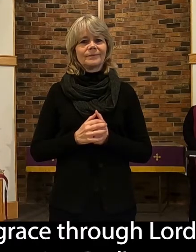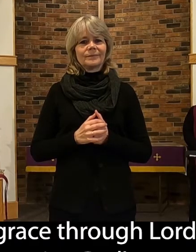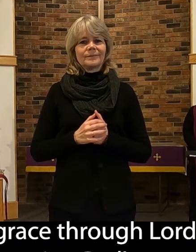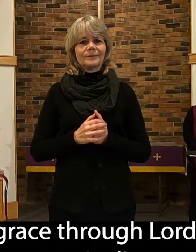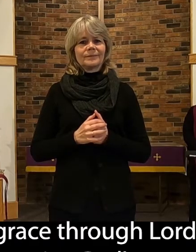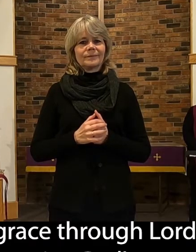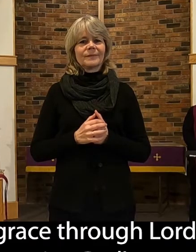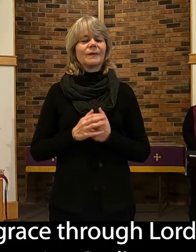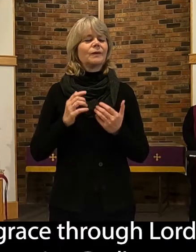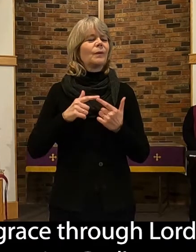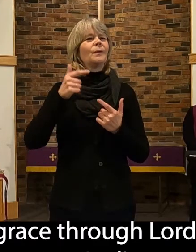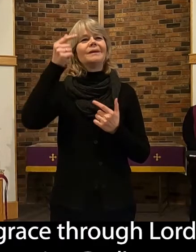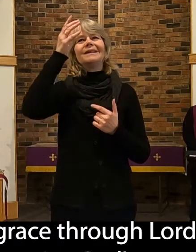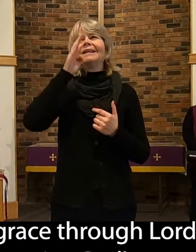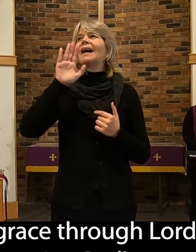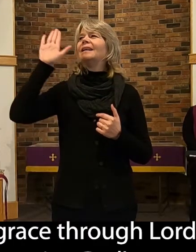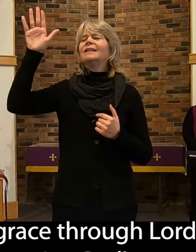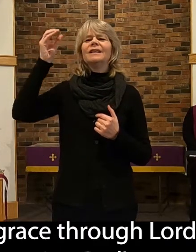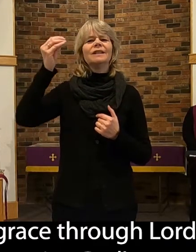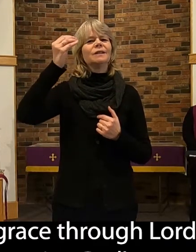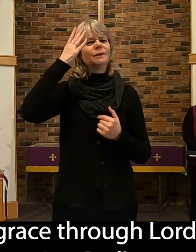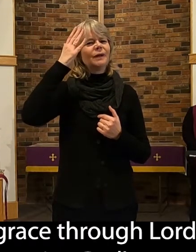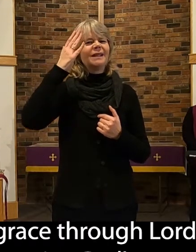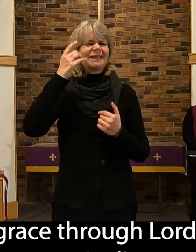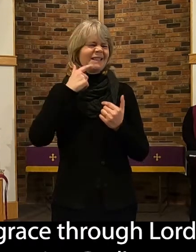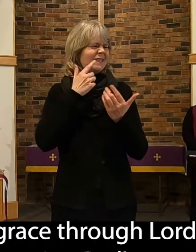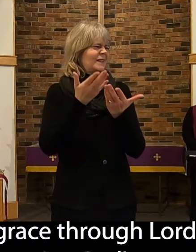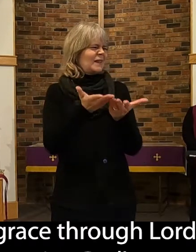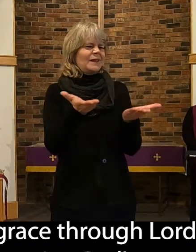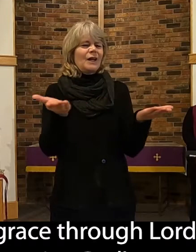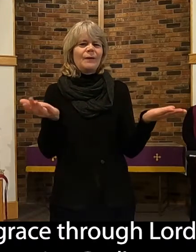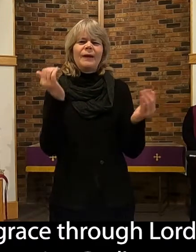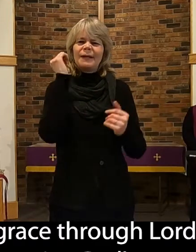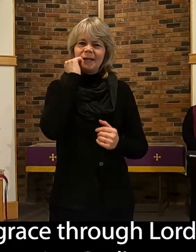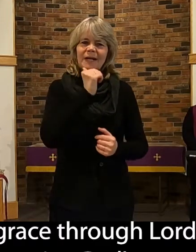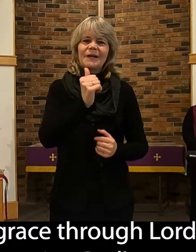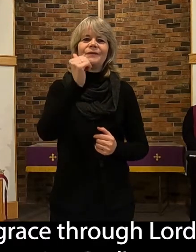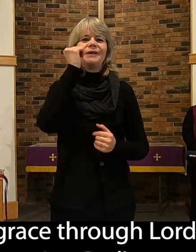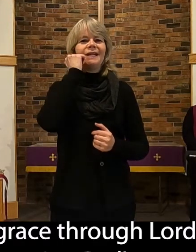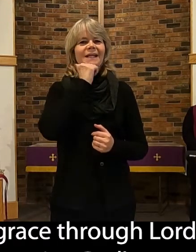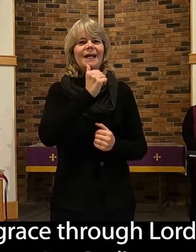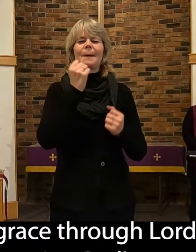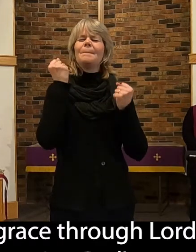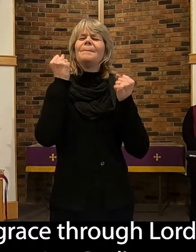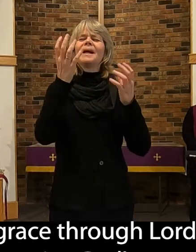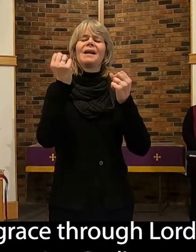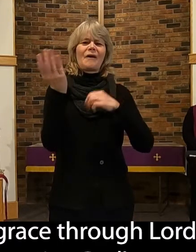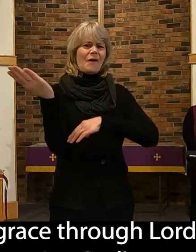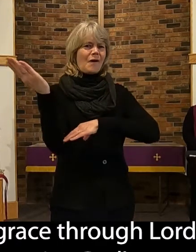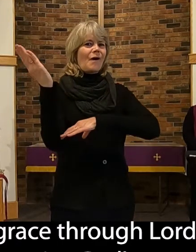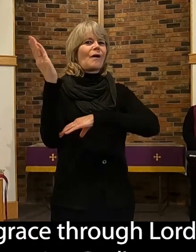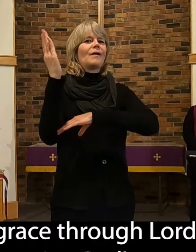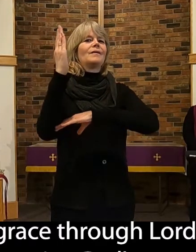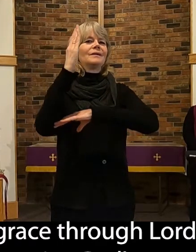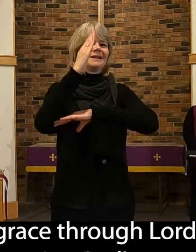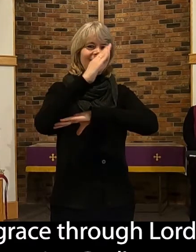God's grace shows up for us every day. Many times through the day. And so,